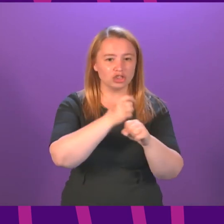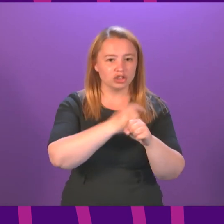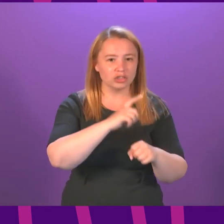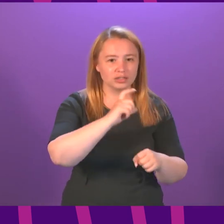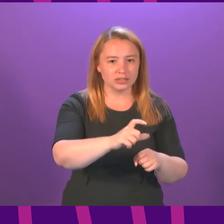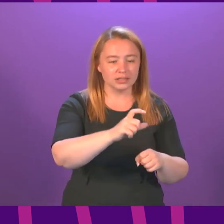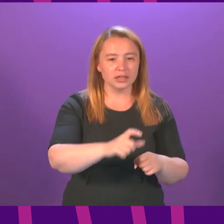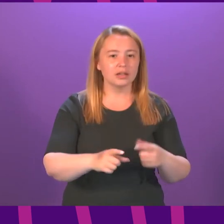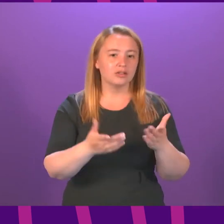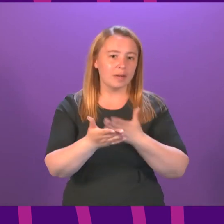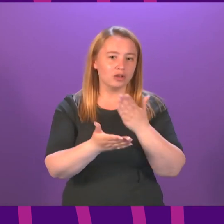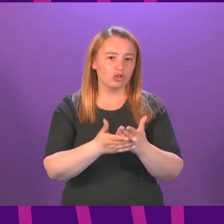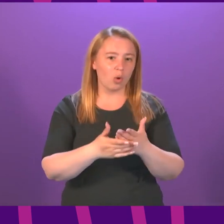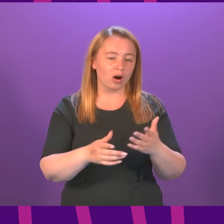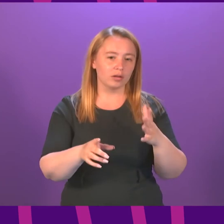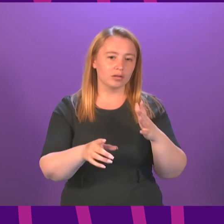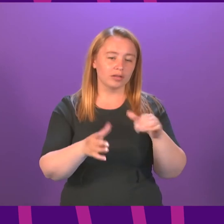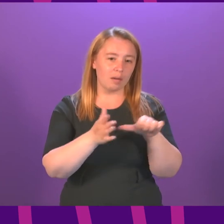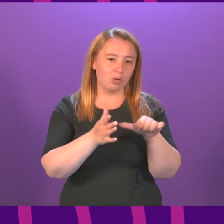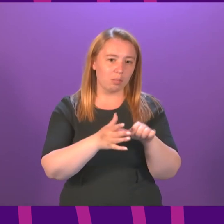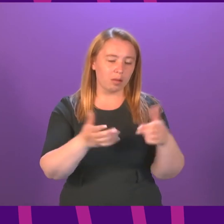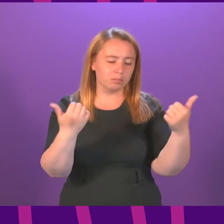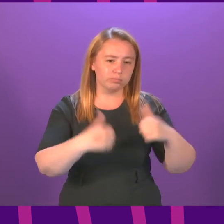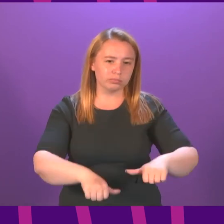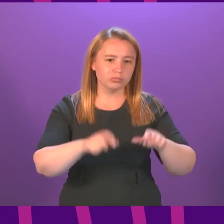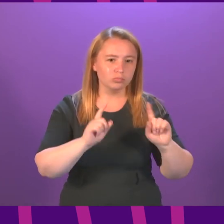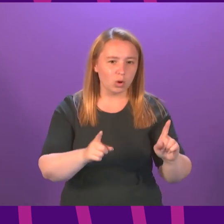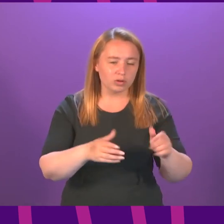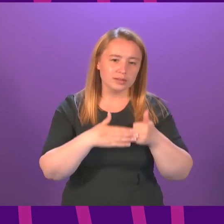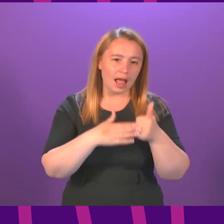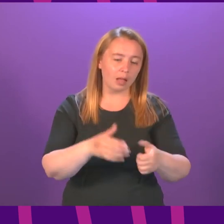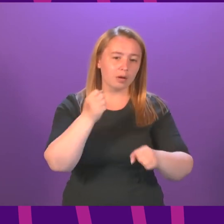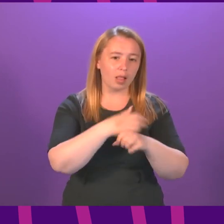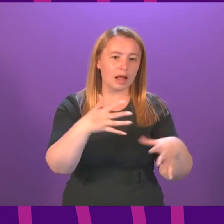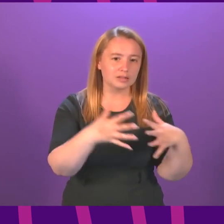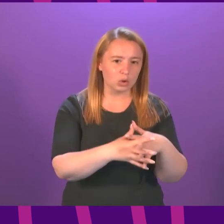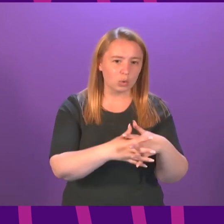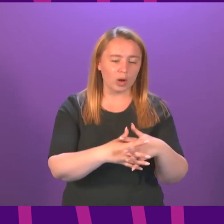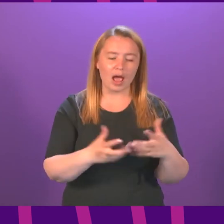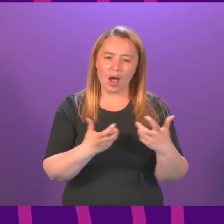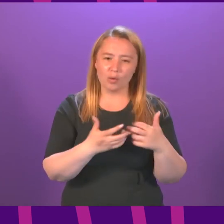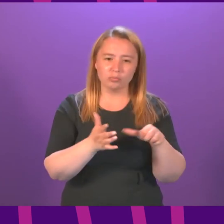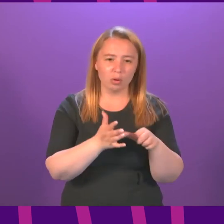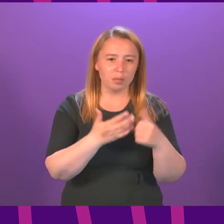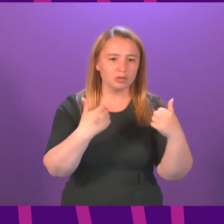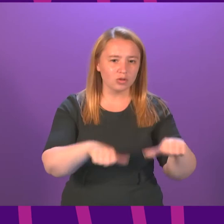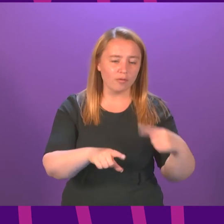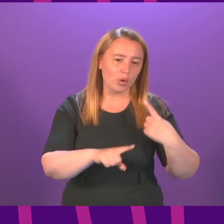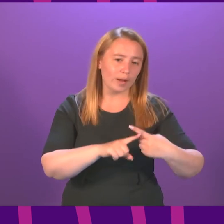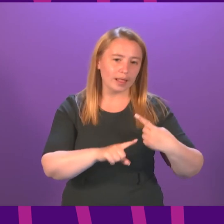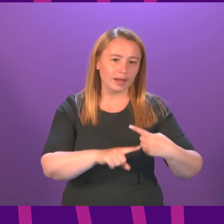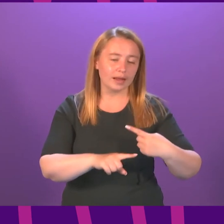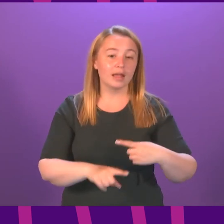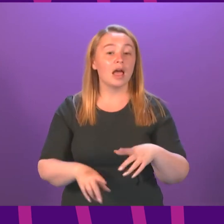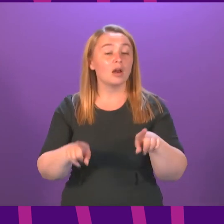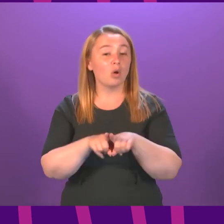ensure this does not become a particular issue in the city that I represent and that such instances are resolved quickly and can I ask what